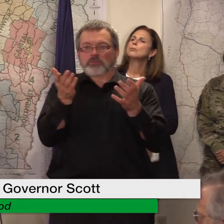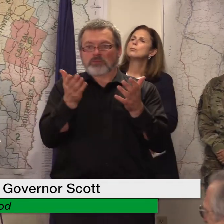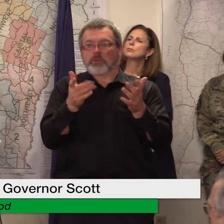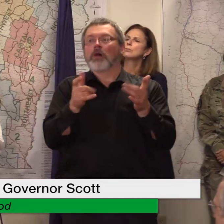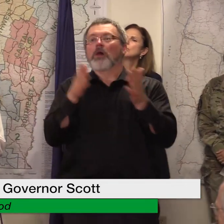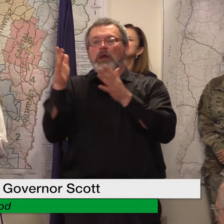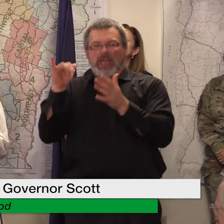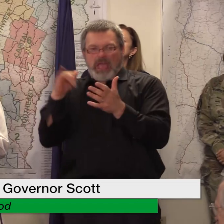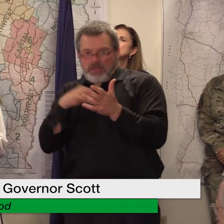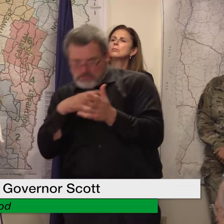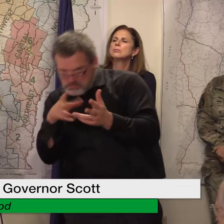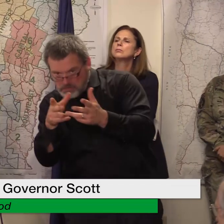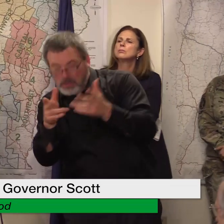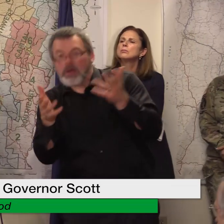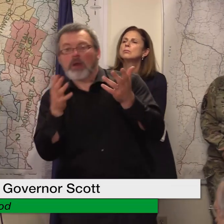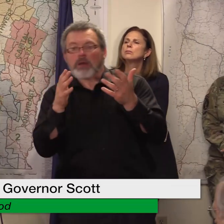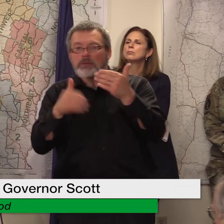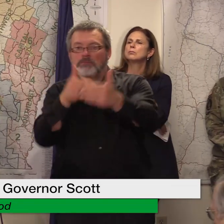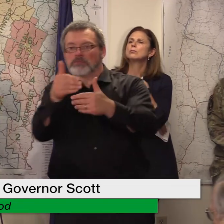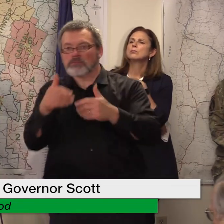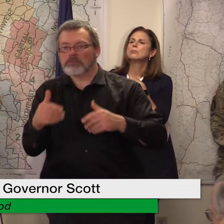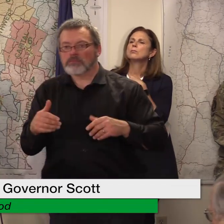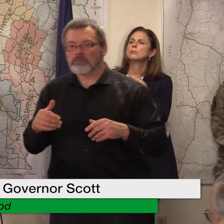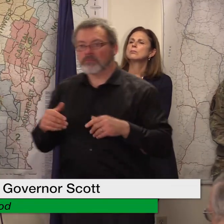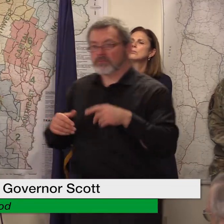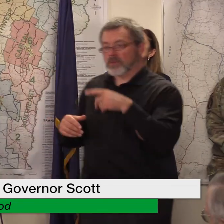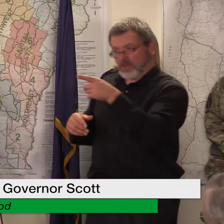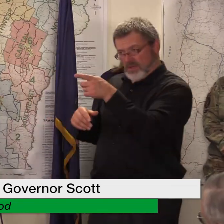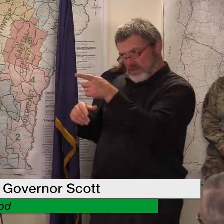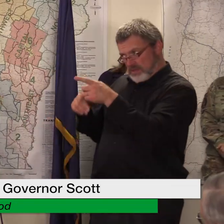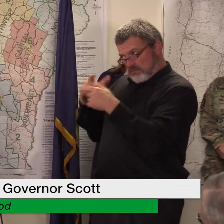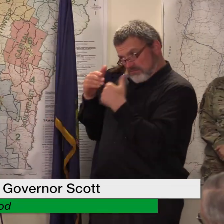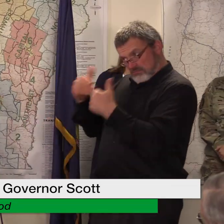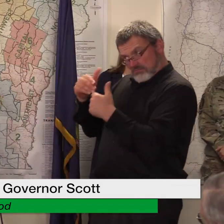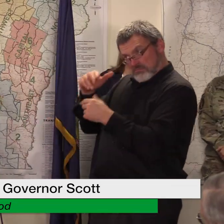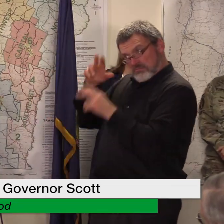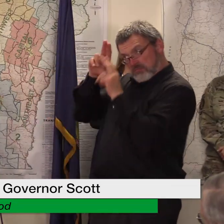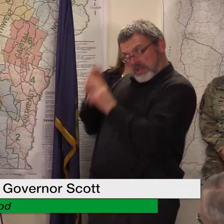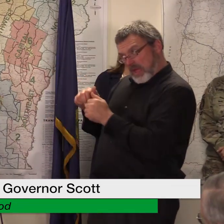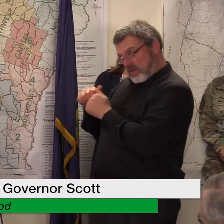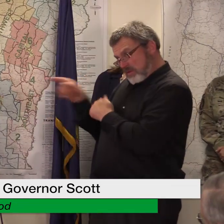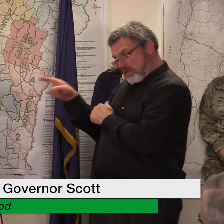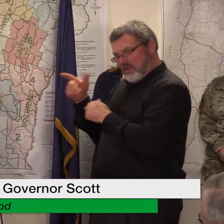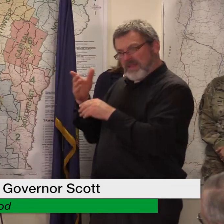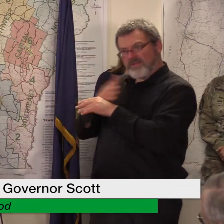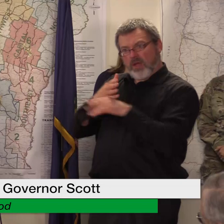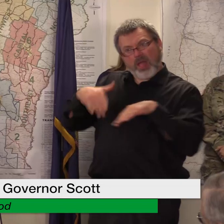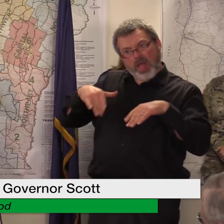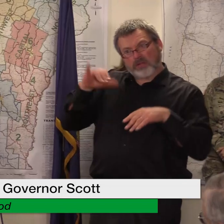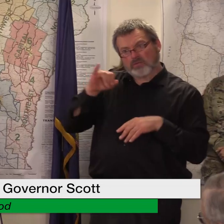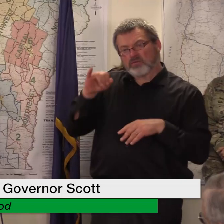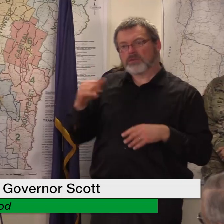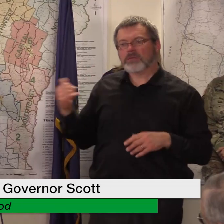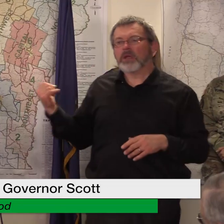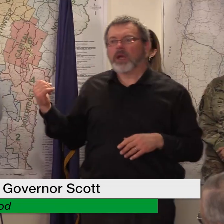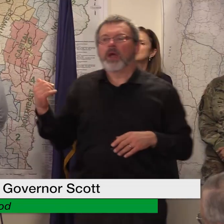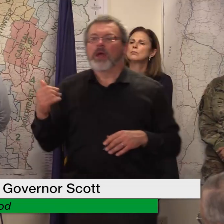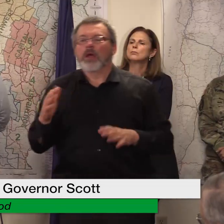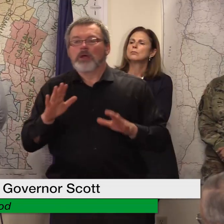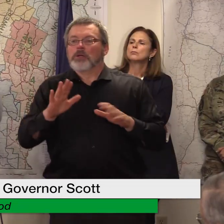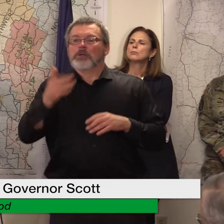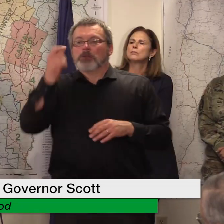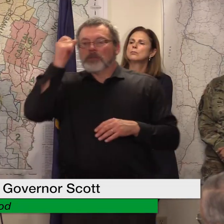continue to apply yes yeah so typically what will happen is is they'll get a notification from fema that says you are